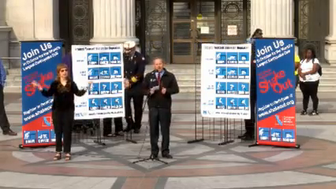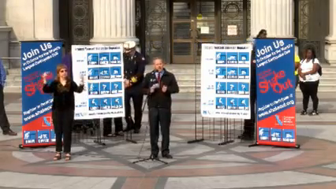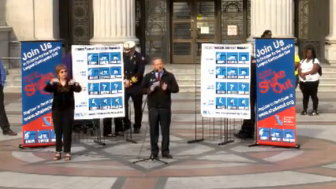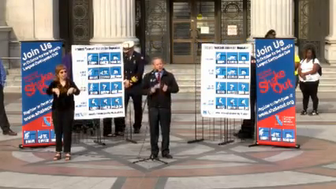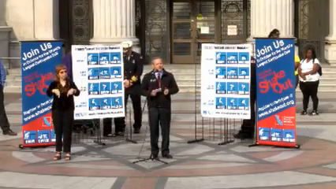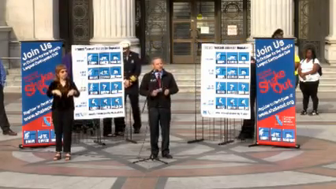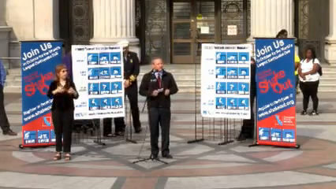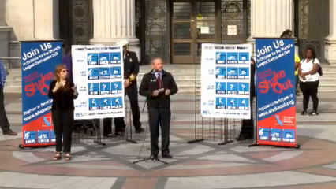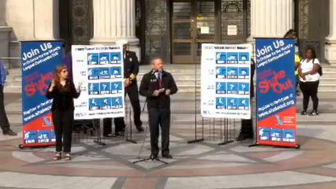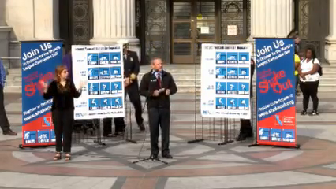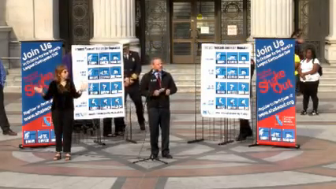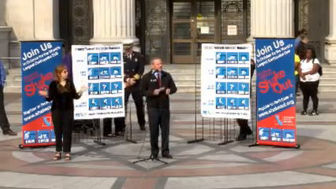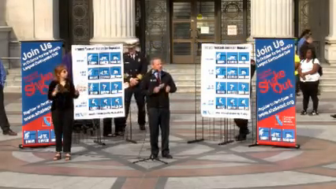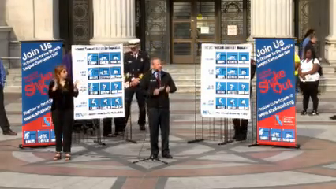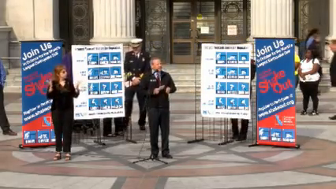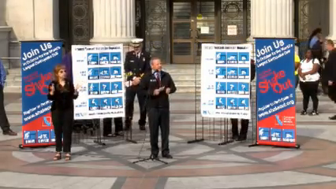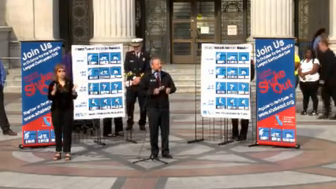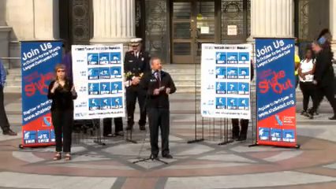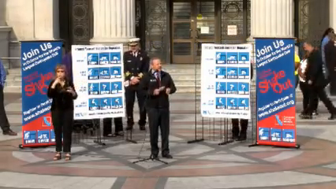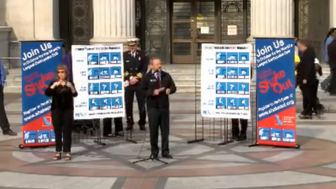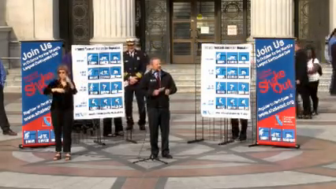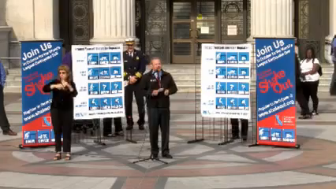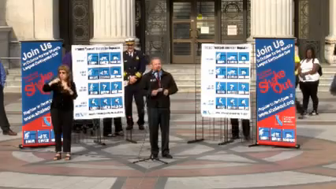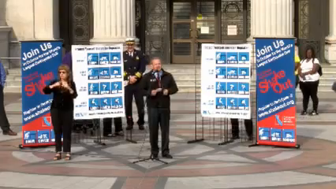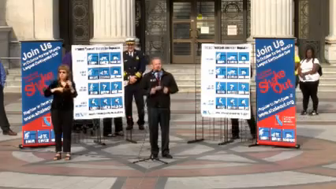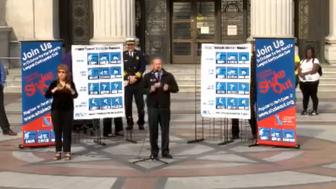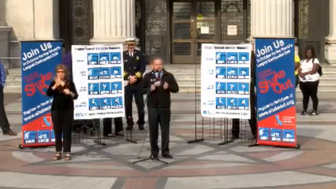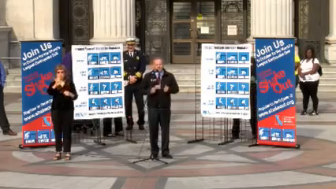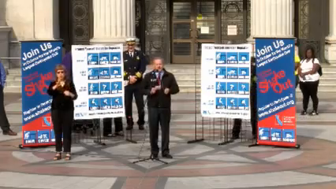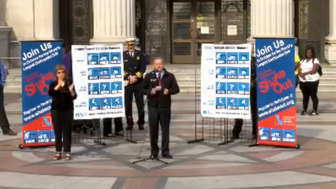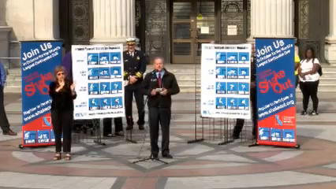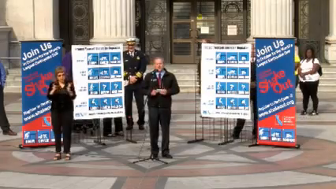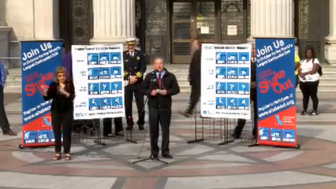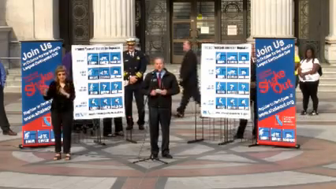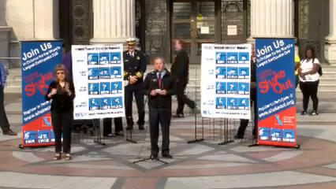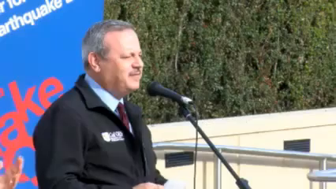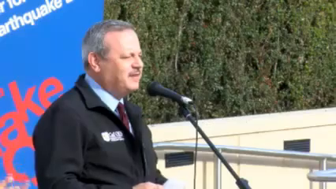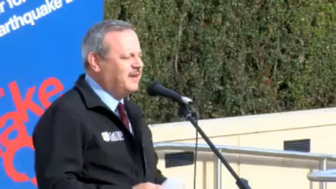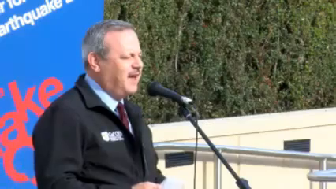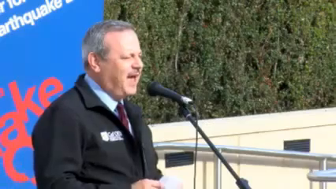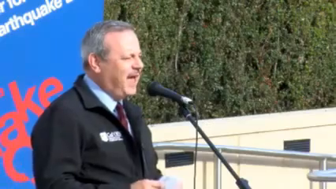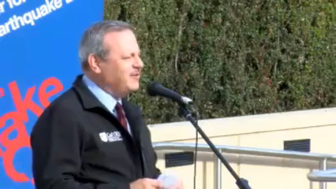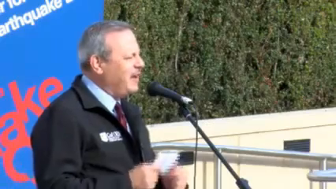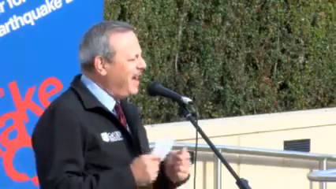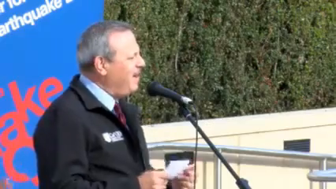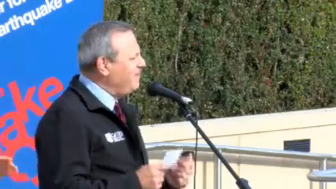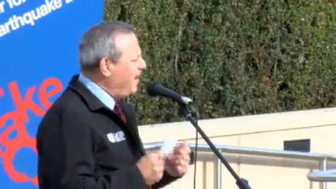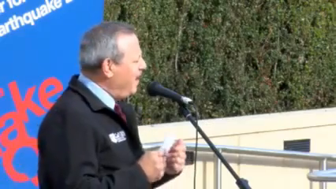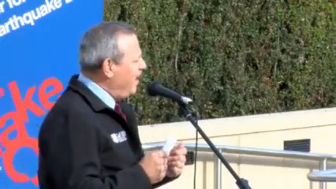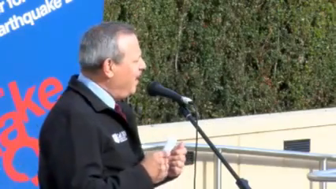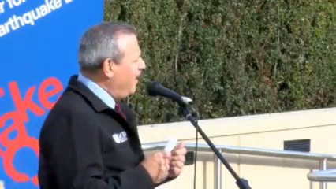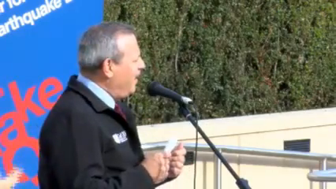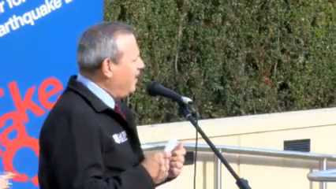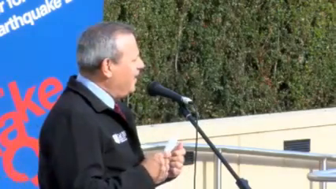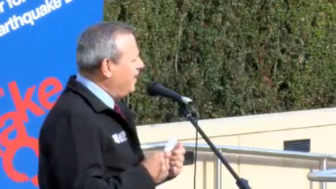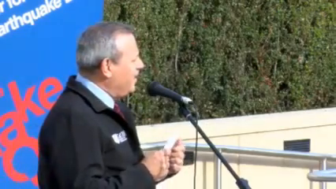I want to encourage you to build that plan, to develop supplies, and to have